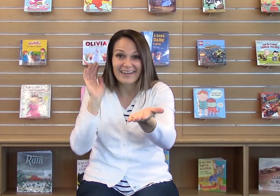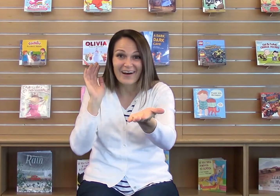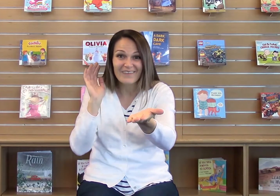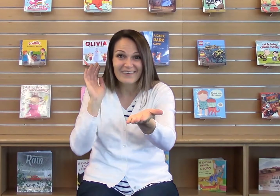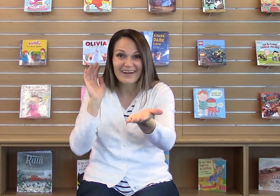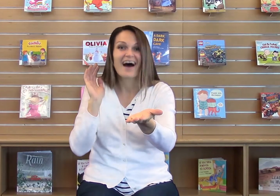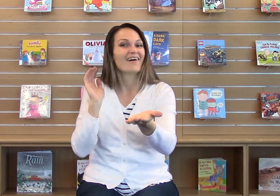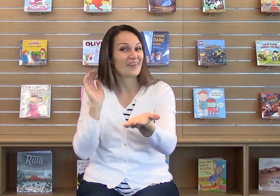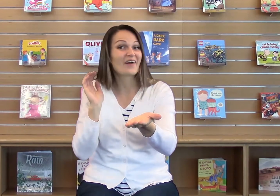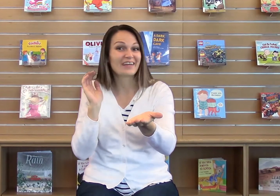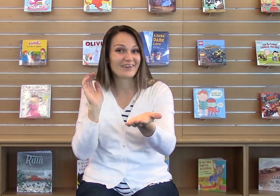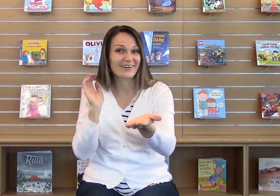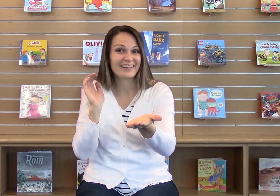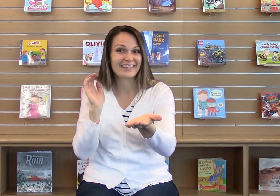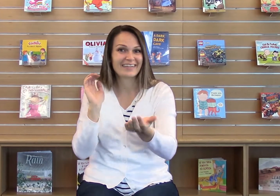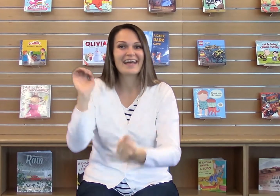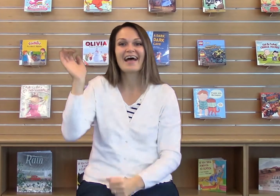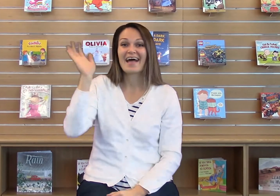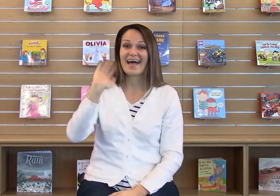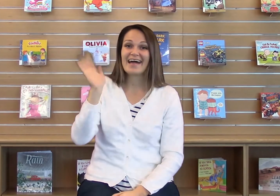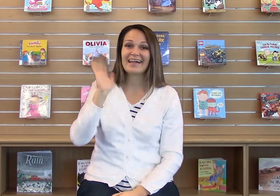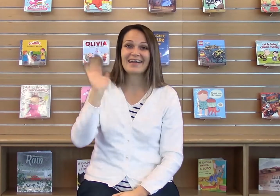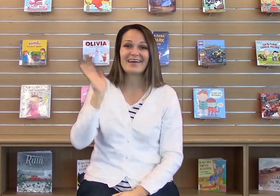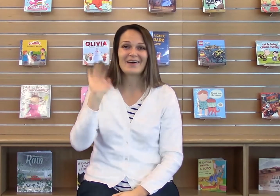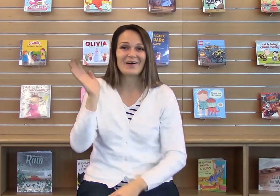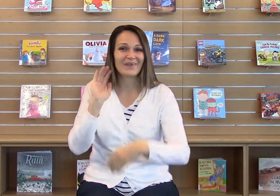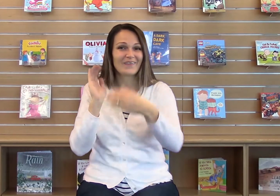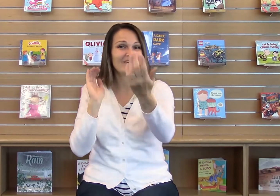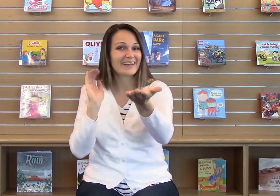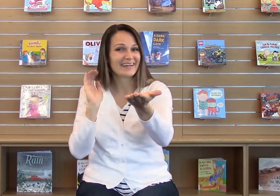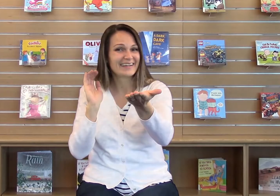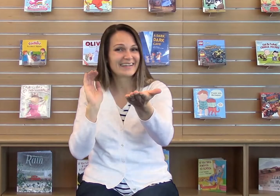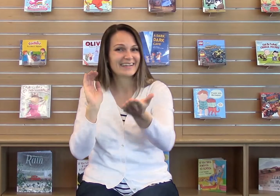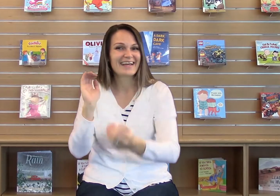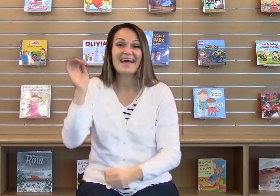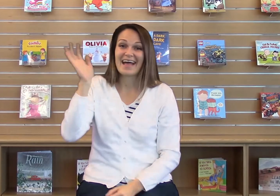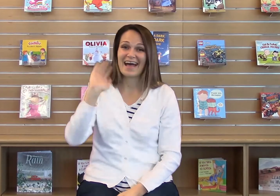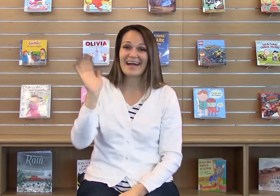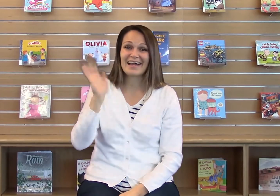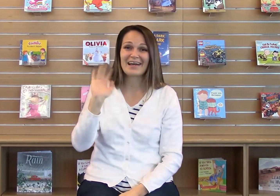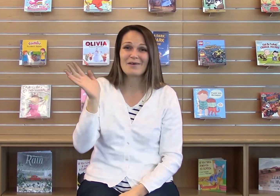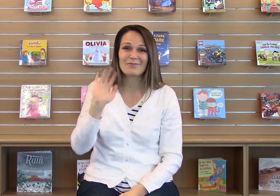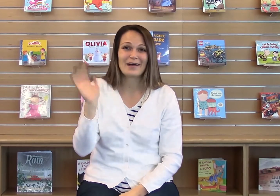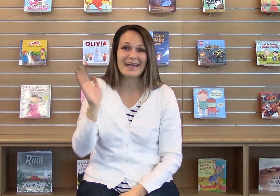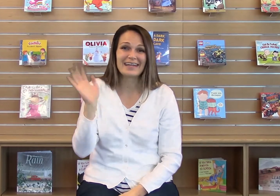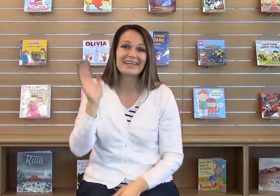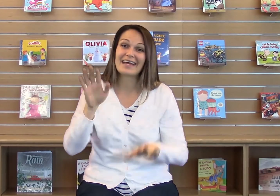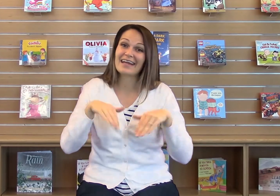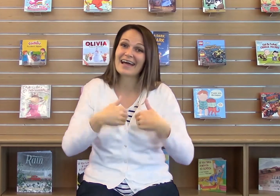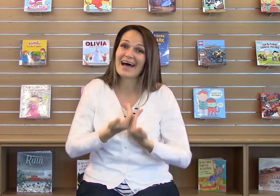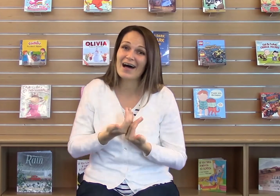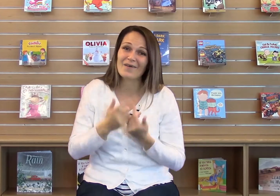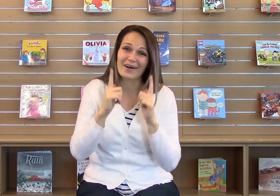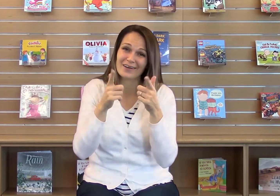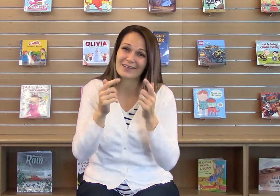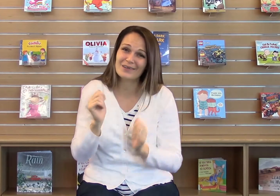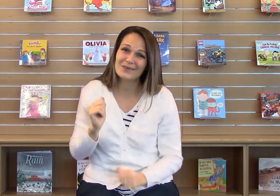hello? Very good. Hello. Hello friend and how are you?